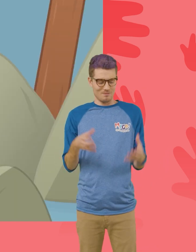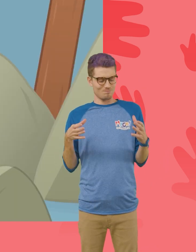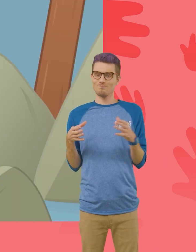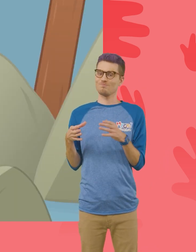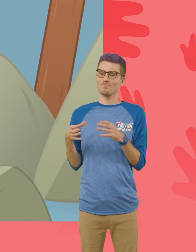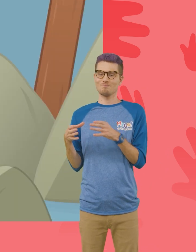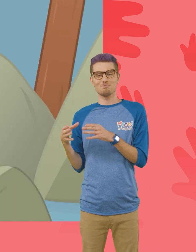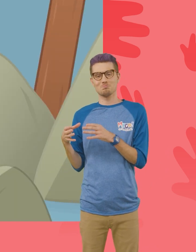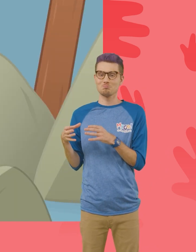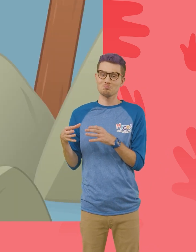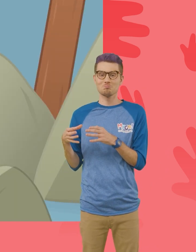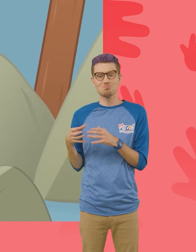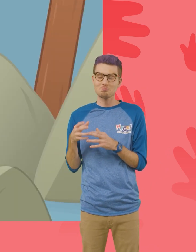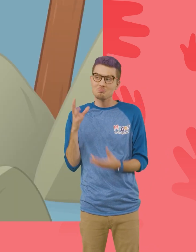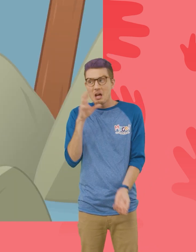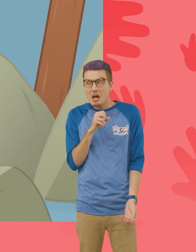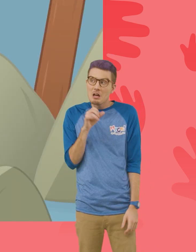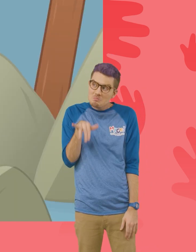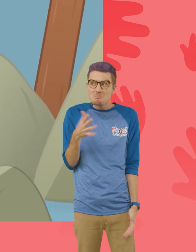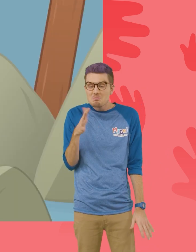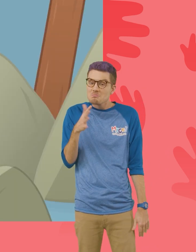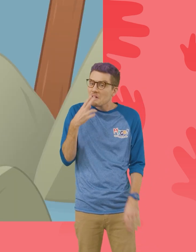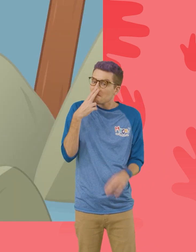Um, I guess that was pretty fun.